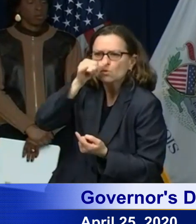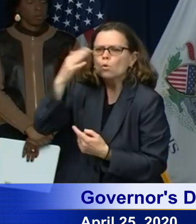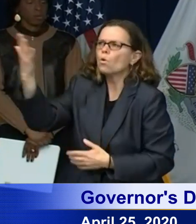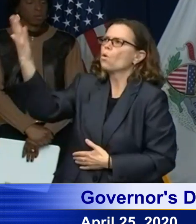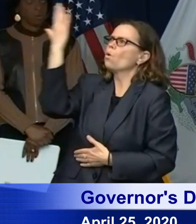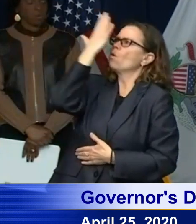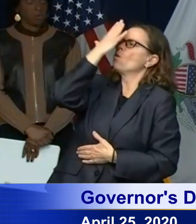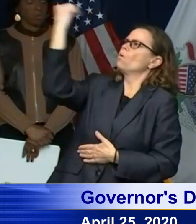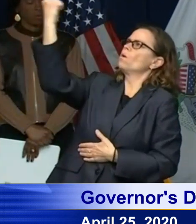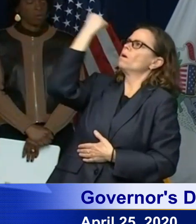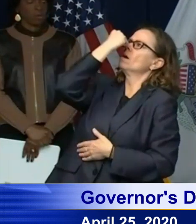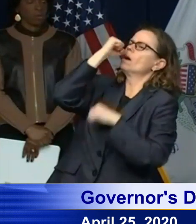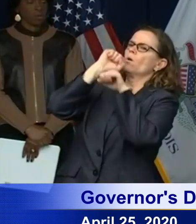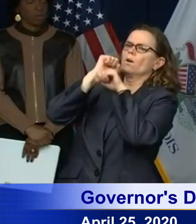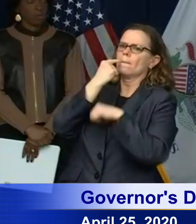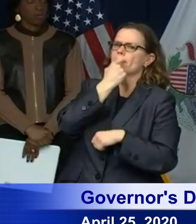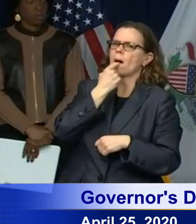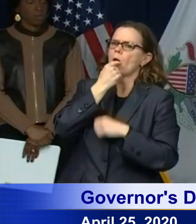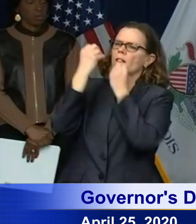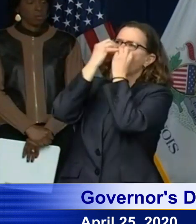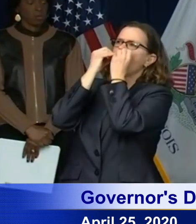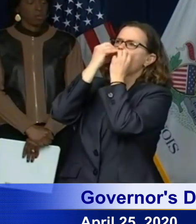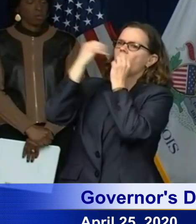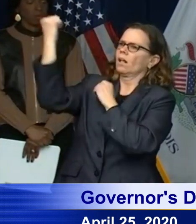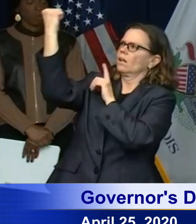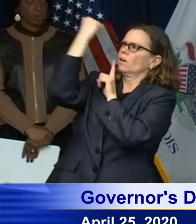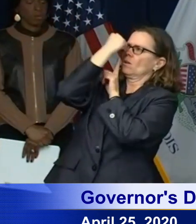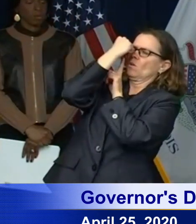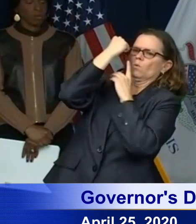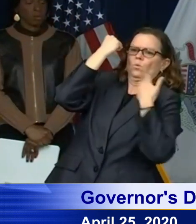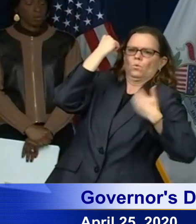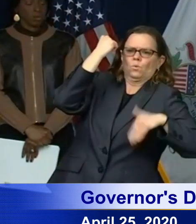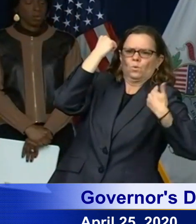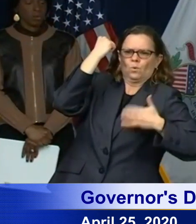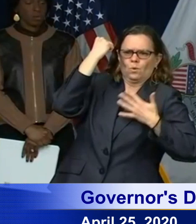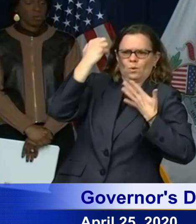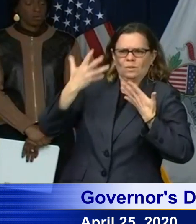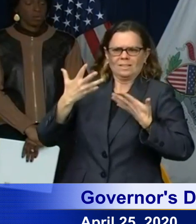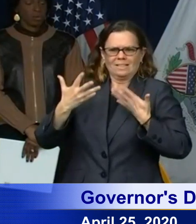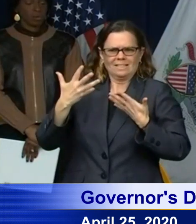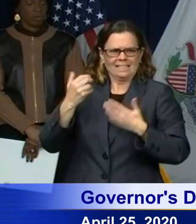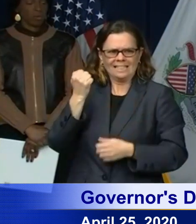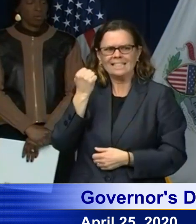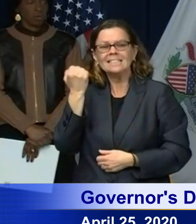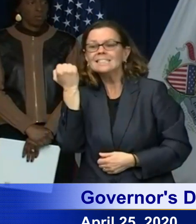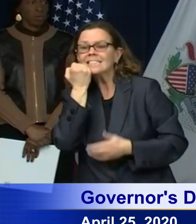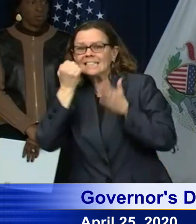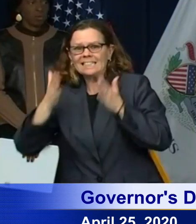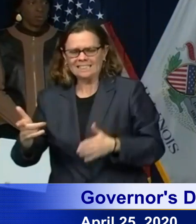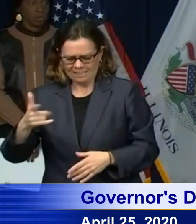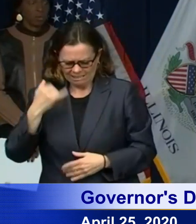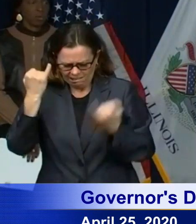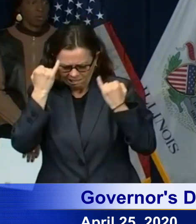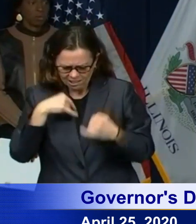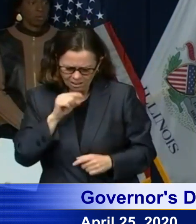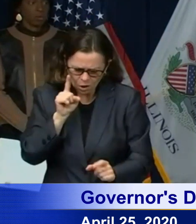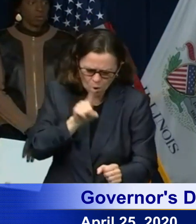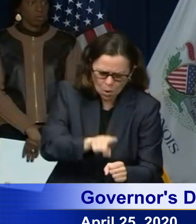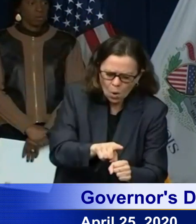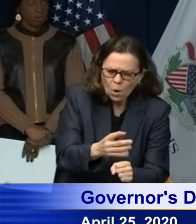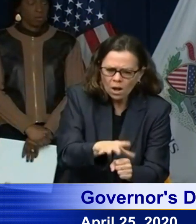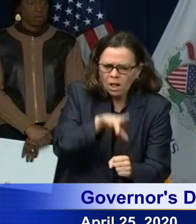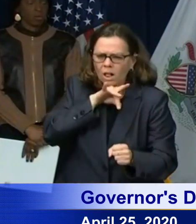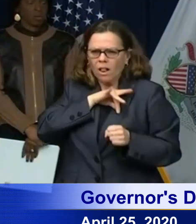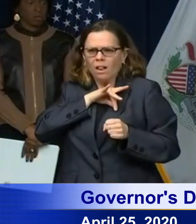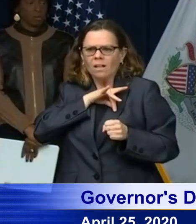makes it very difficult to protect the, the, the dentist. And therefore, uh, many dentists have just been open only